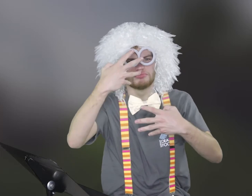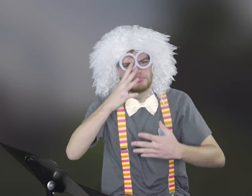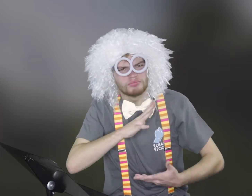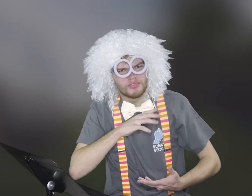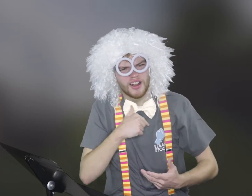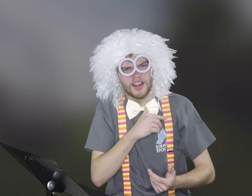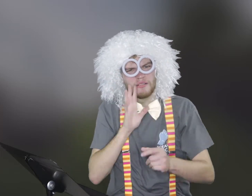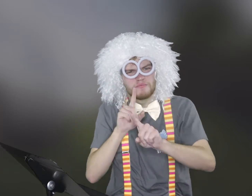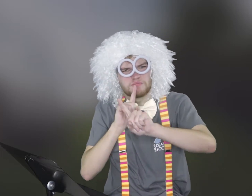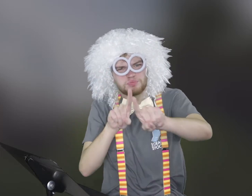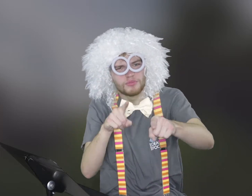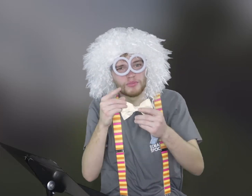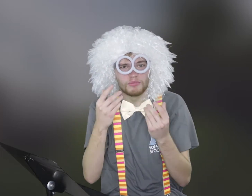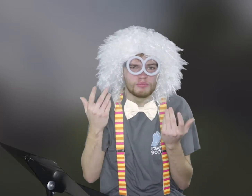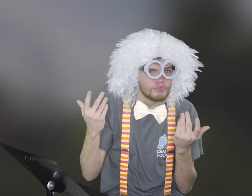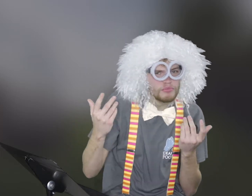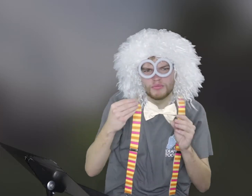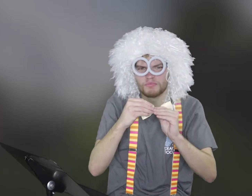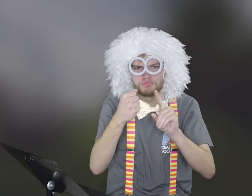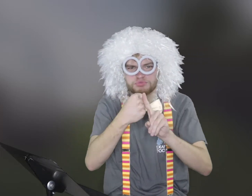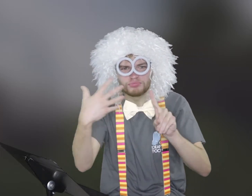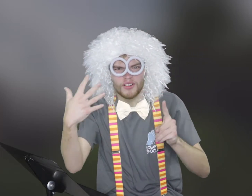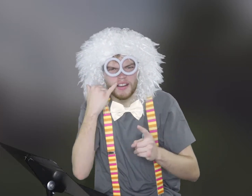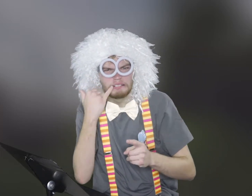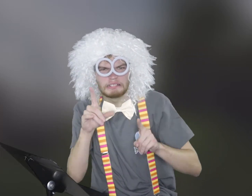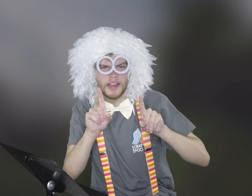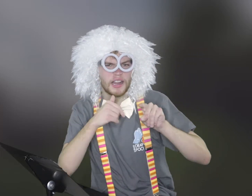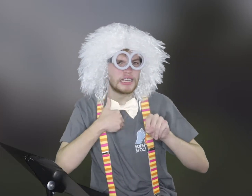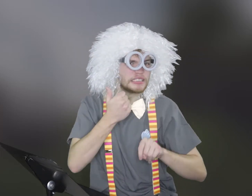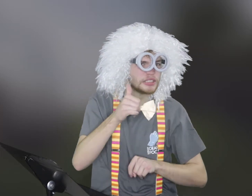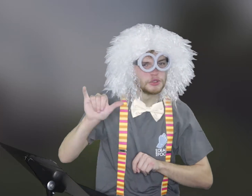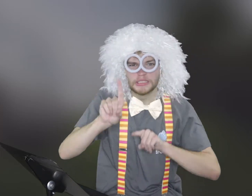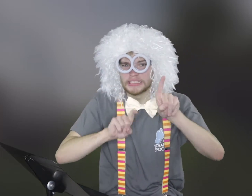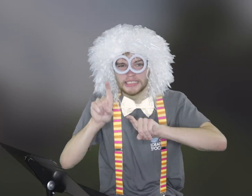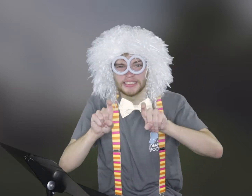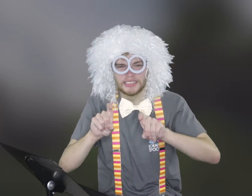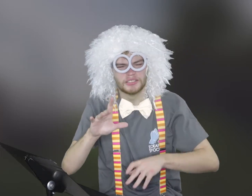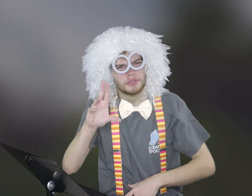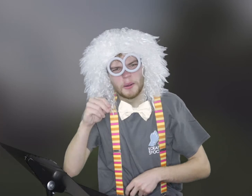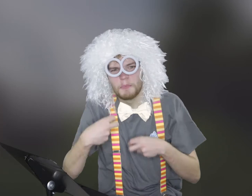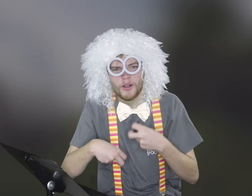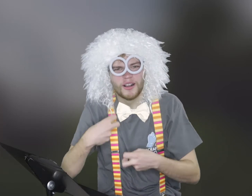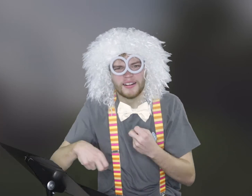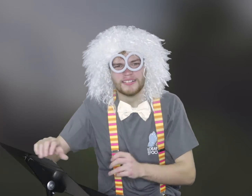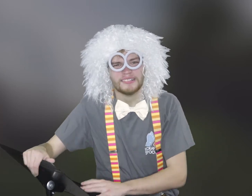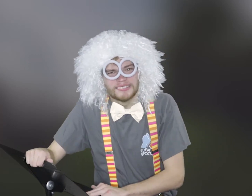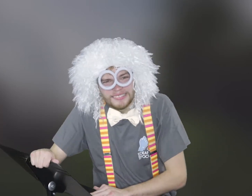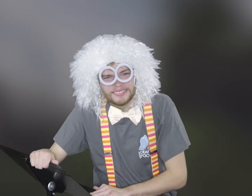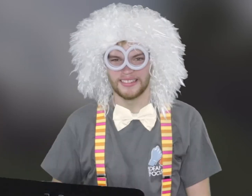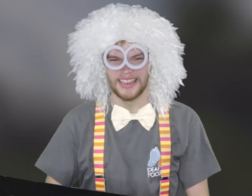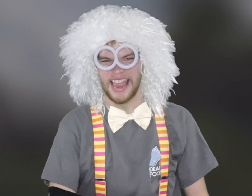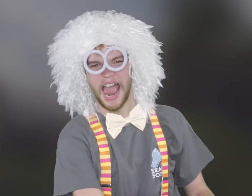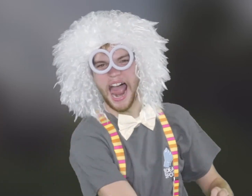on Facebook and we'll respond and we'll answer any questions you might have. No problem.